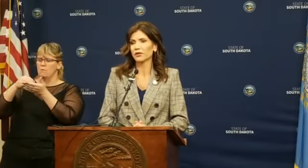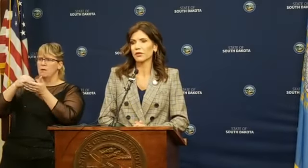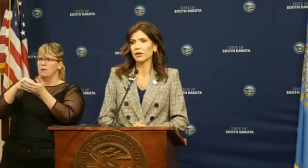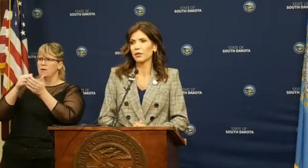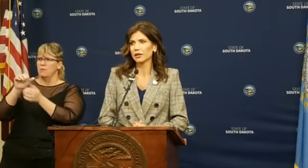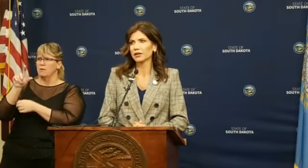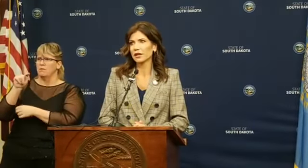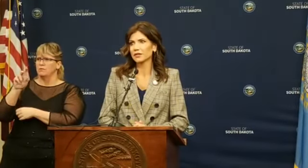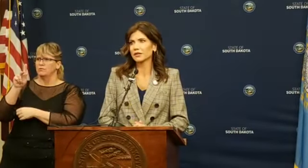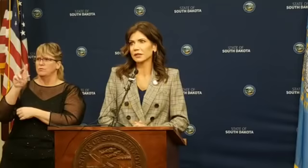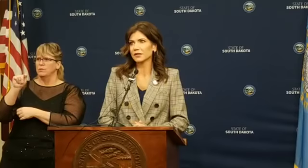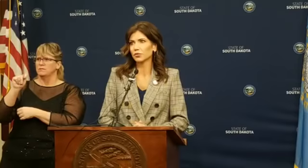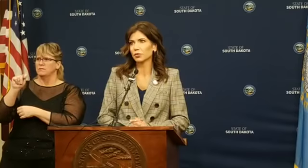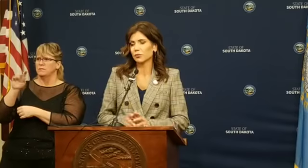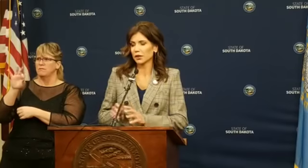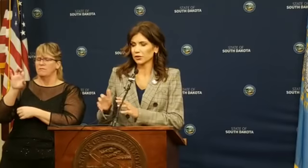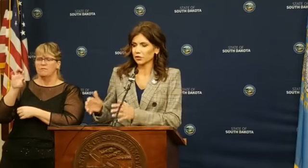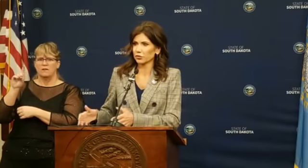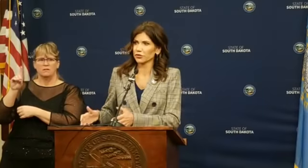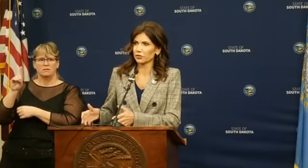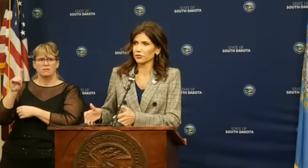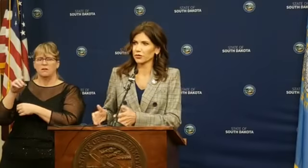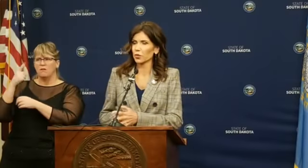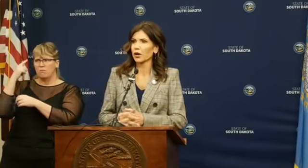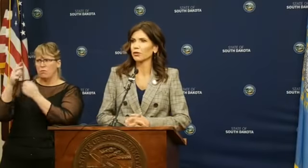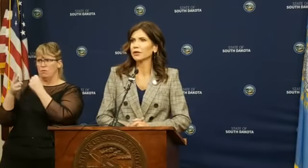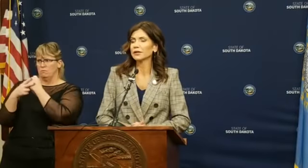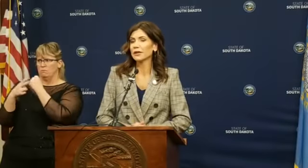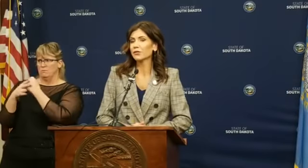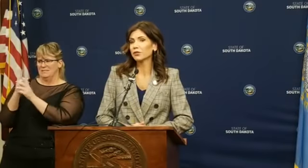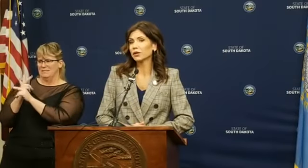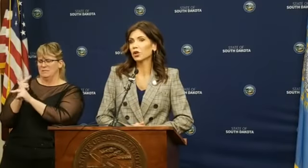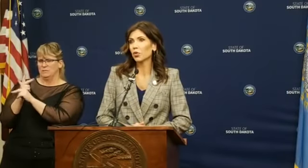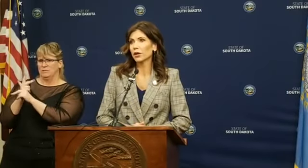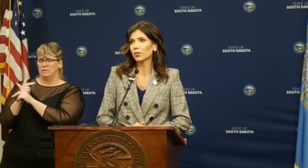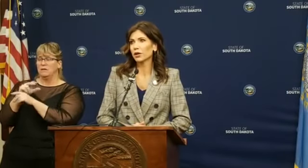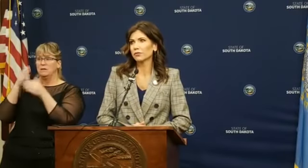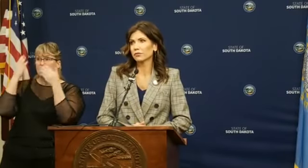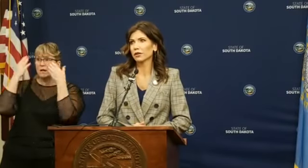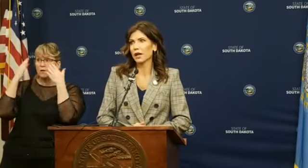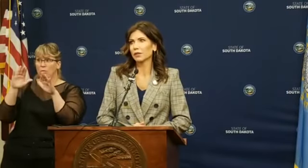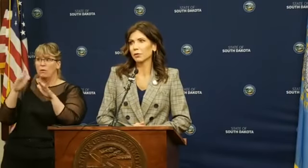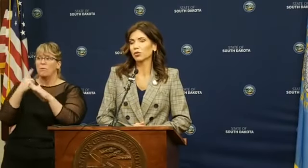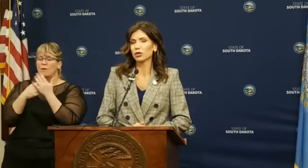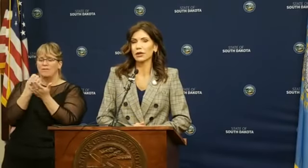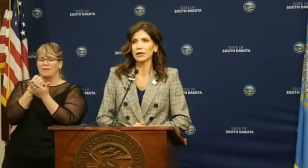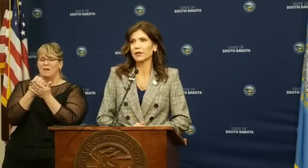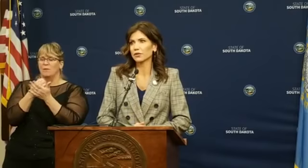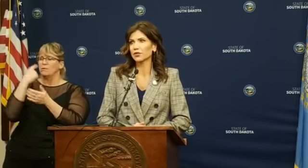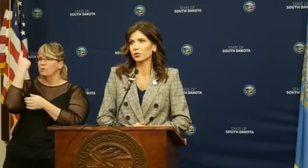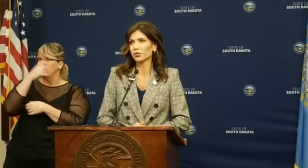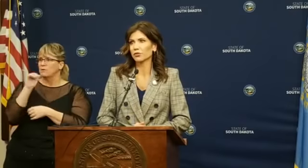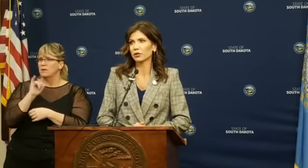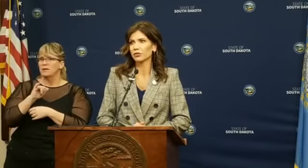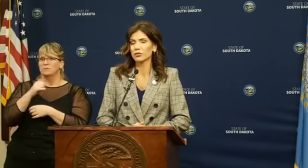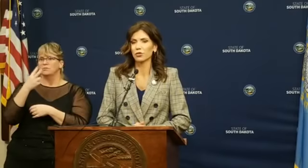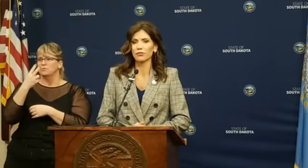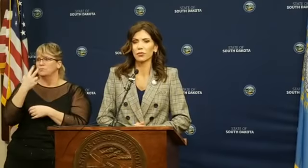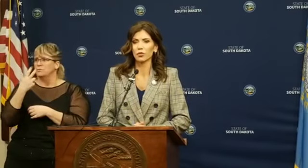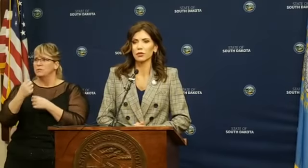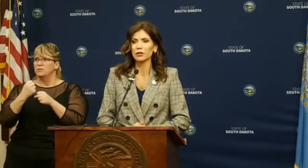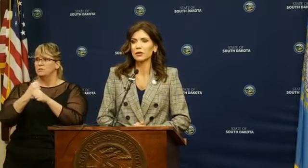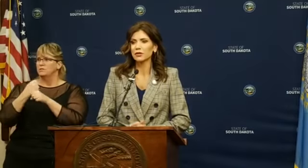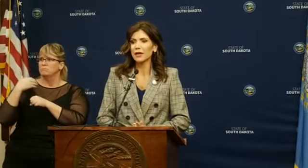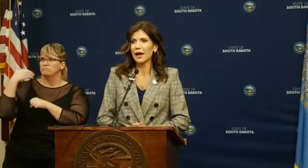funds and that they recognize the need to put money into reserves as well. Not really knowing what the economy will look like in the next two or three years